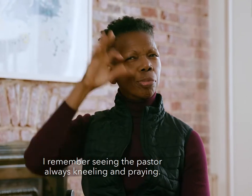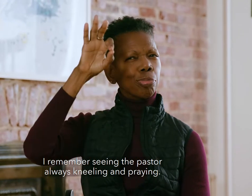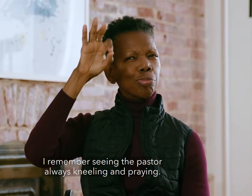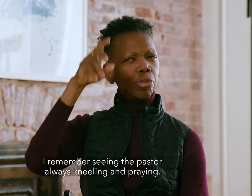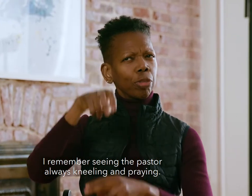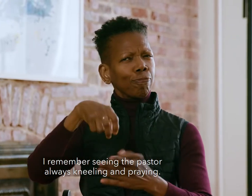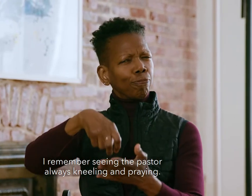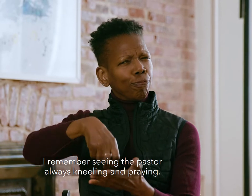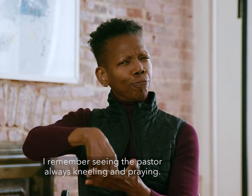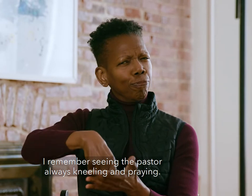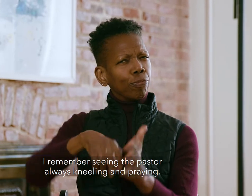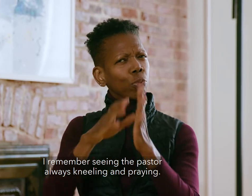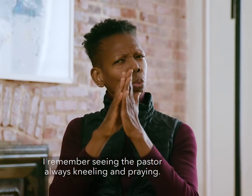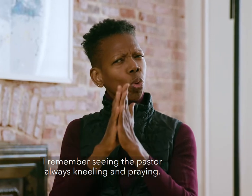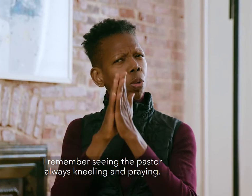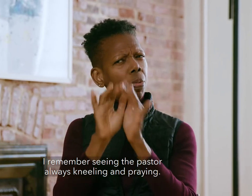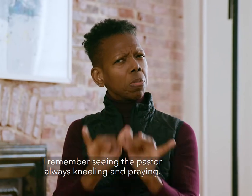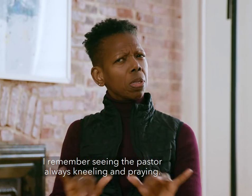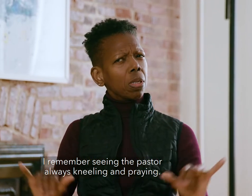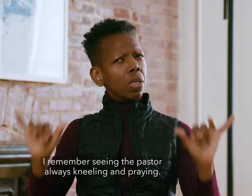I remember seeing the pastor always kneeling and praying.